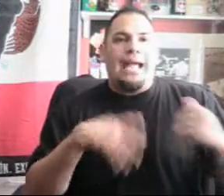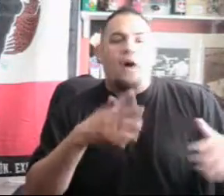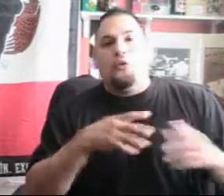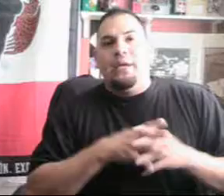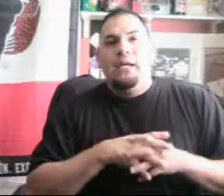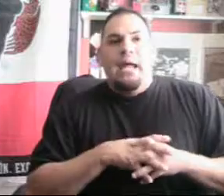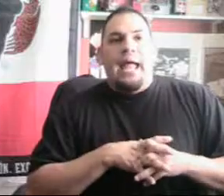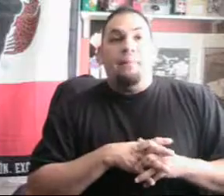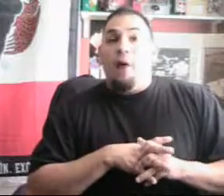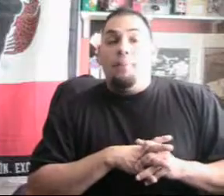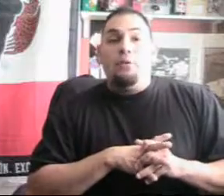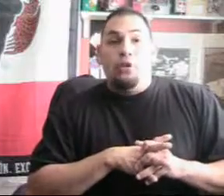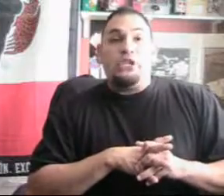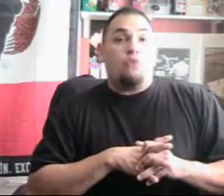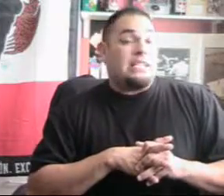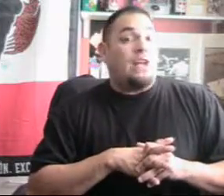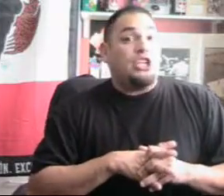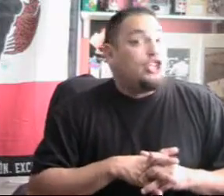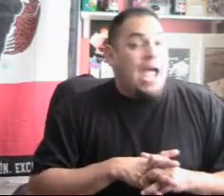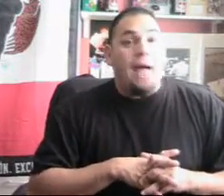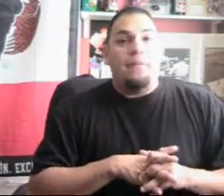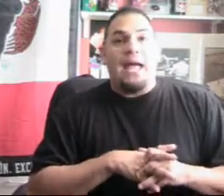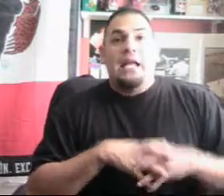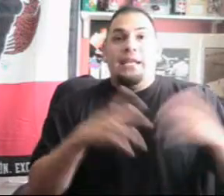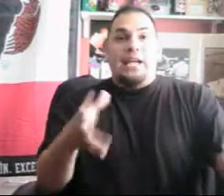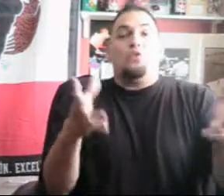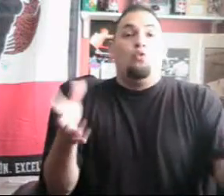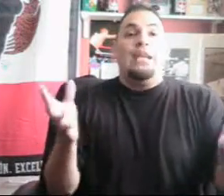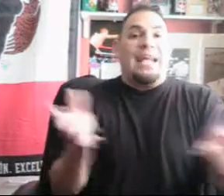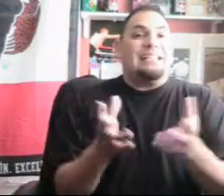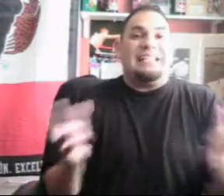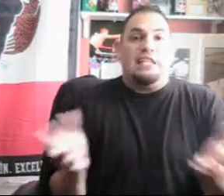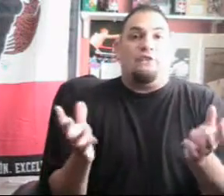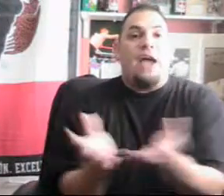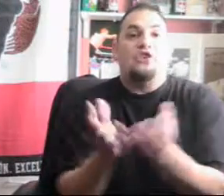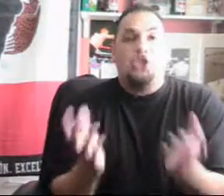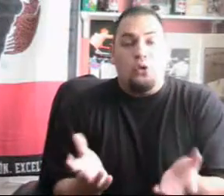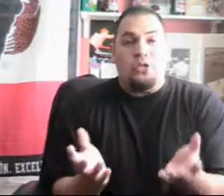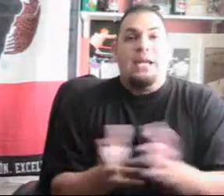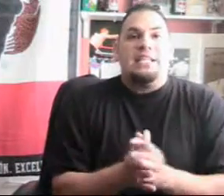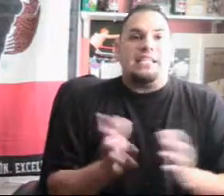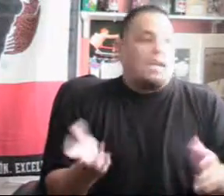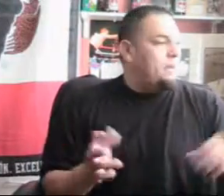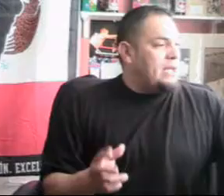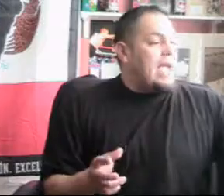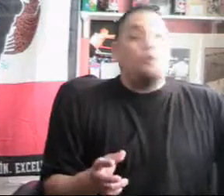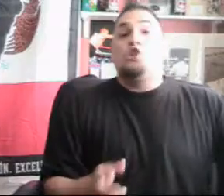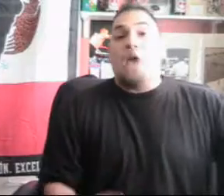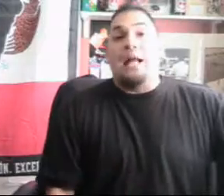countering. And probably really stress out the jab that Nacho would really like to see his fighters use to set up the counter shots.